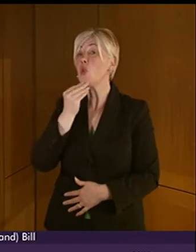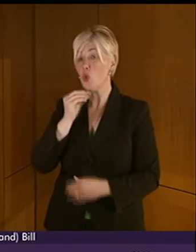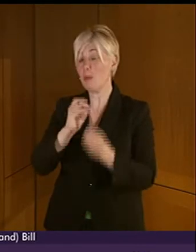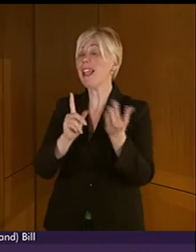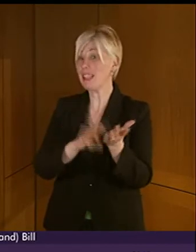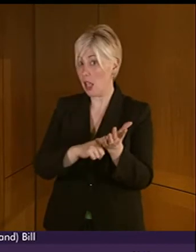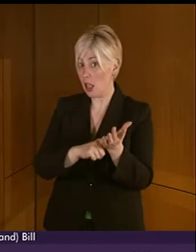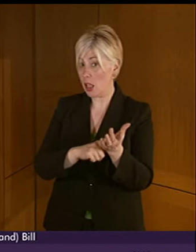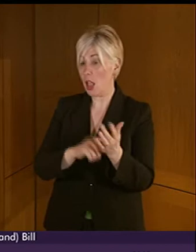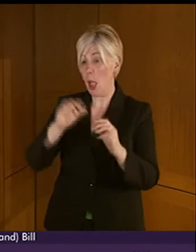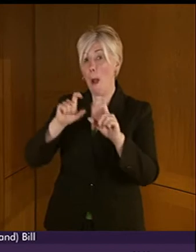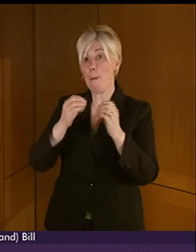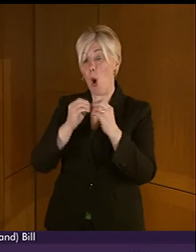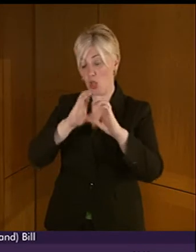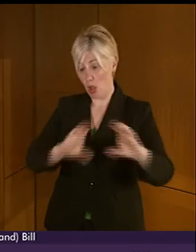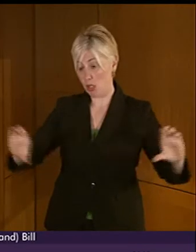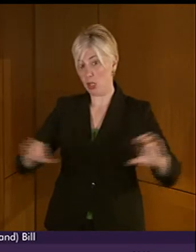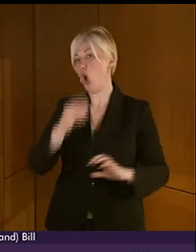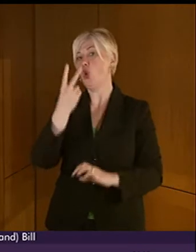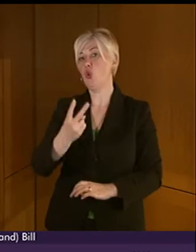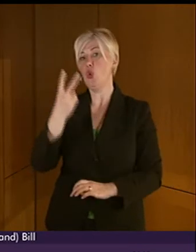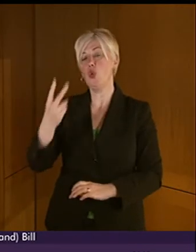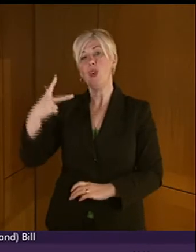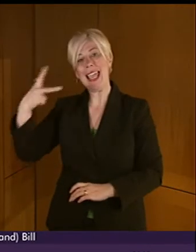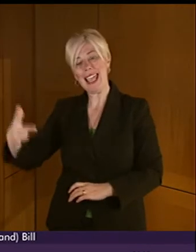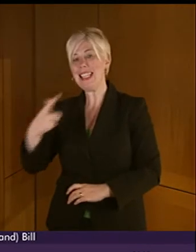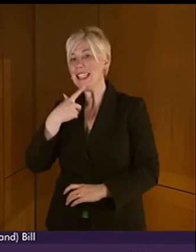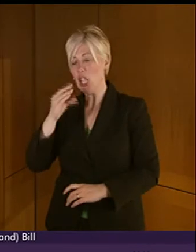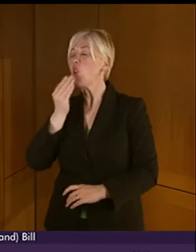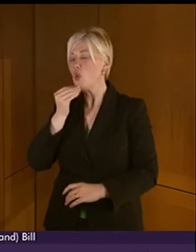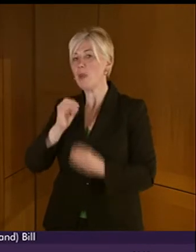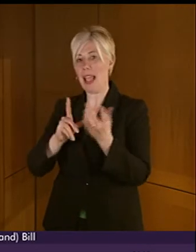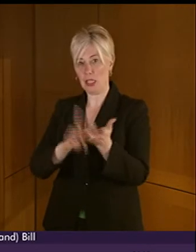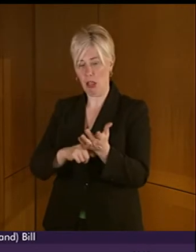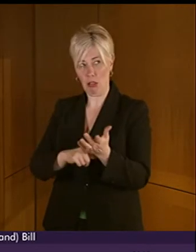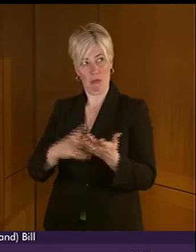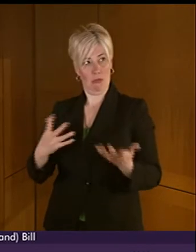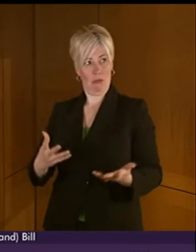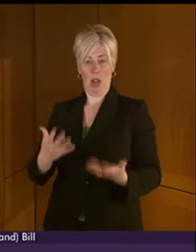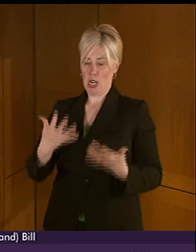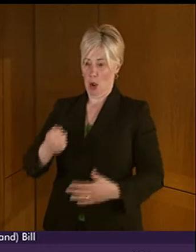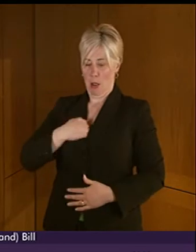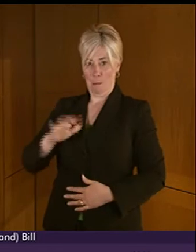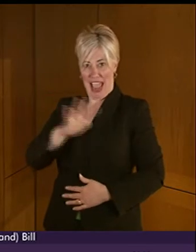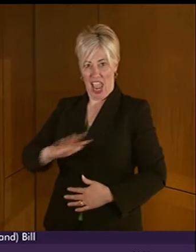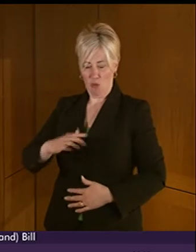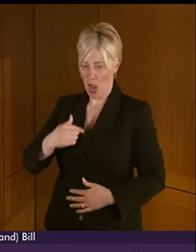228, which has galvanised me into looking into exactly what provision is made